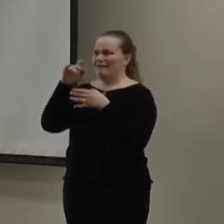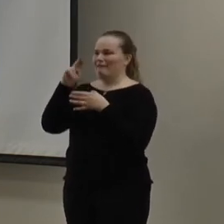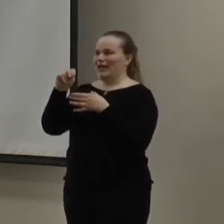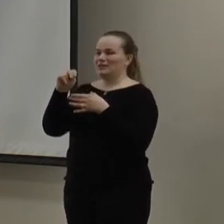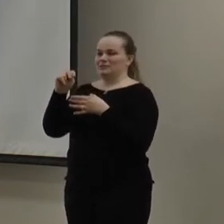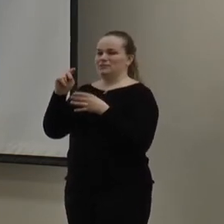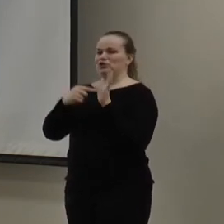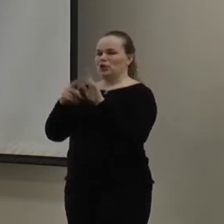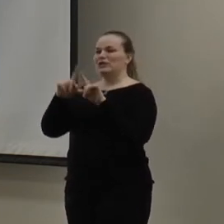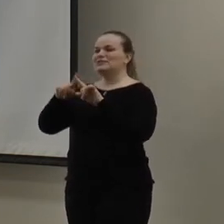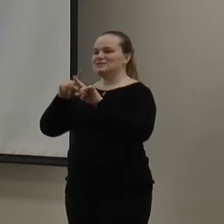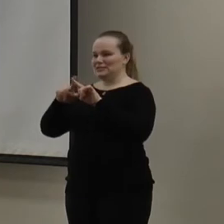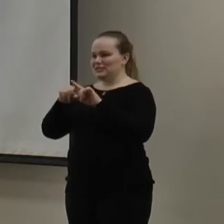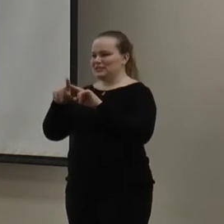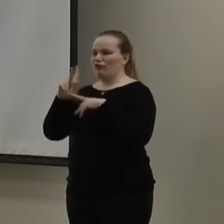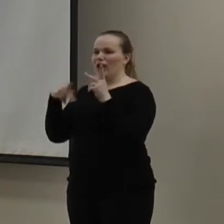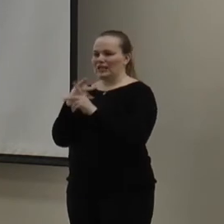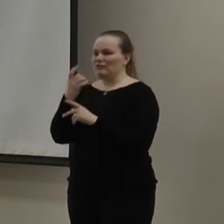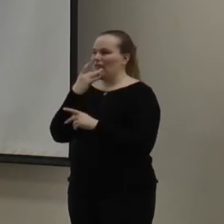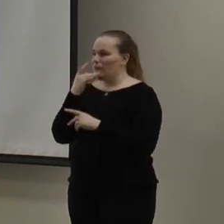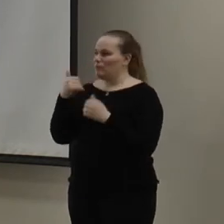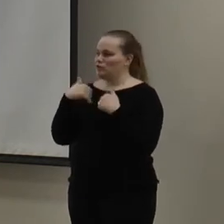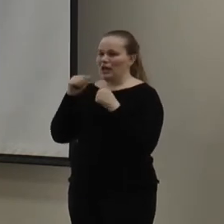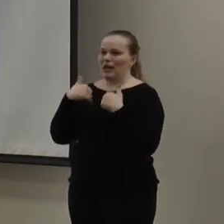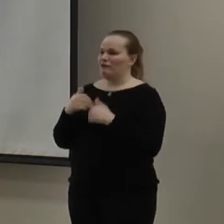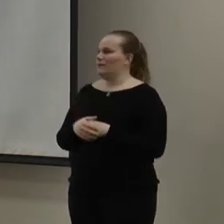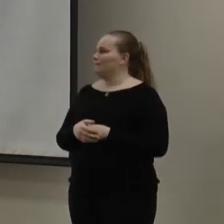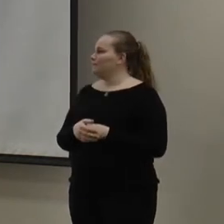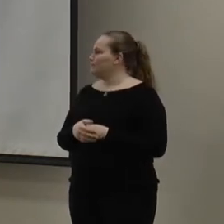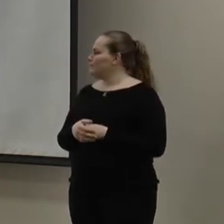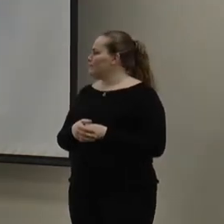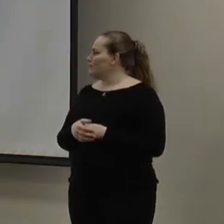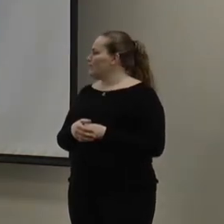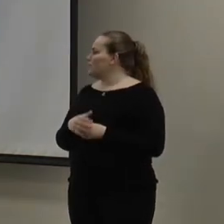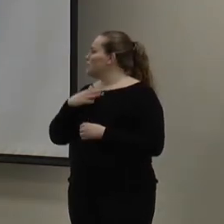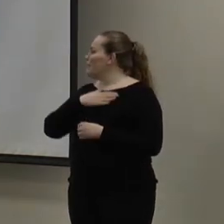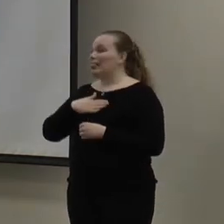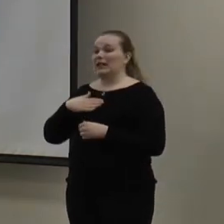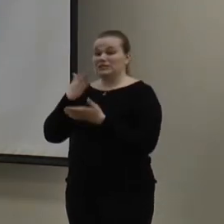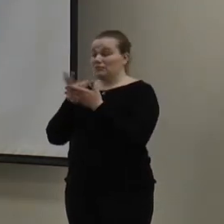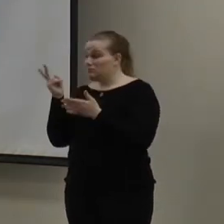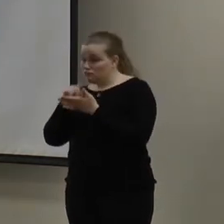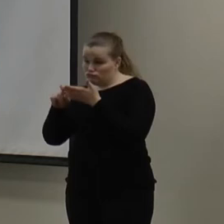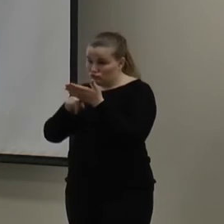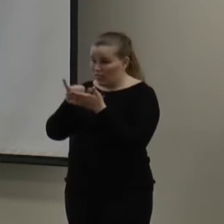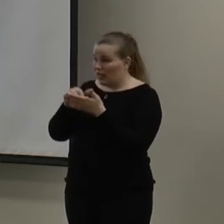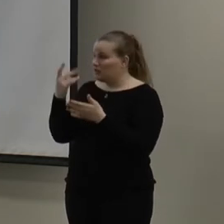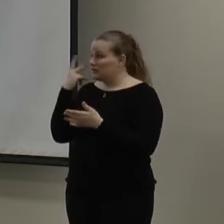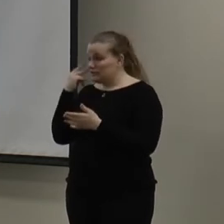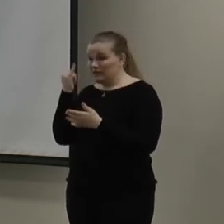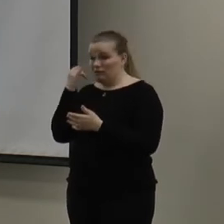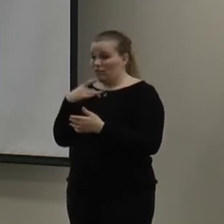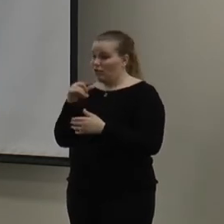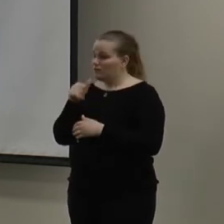kind of show the diversity of the type of light bulbs that you can get in the water. So, please feel free to step by and kind of look at this a little bit more.